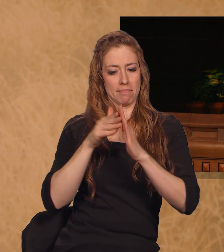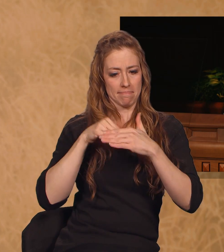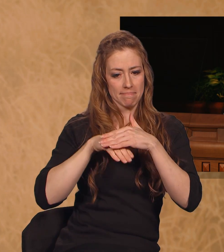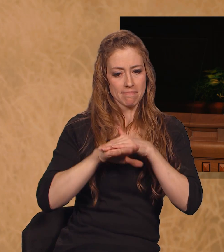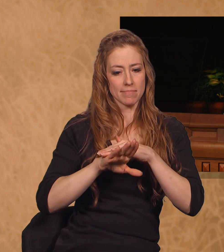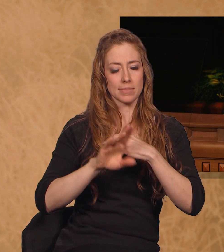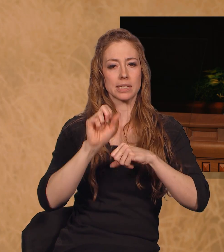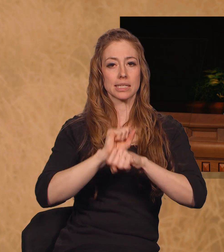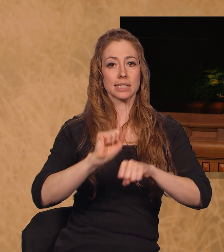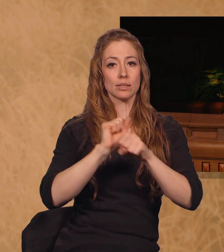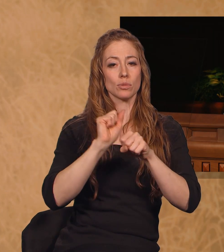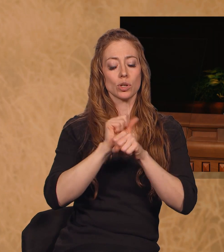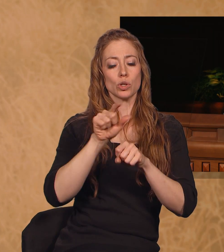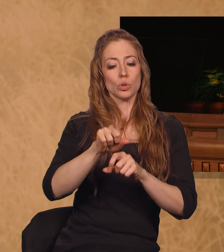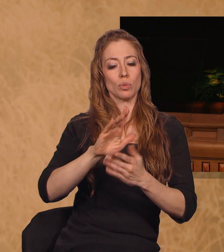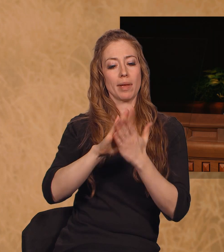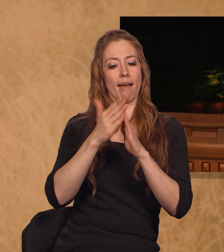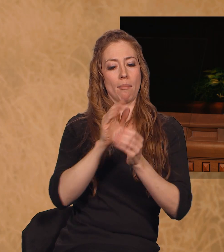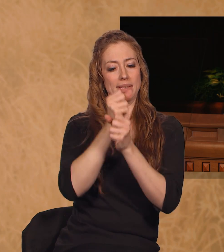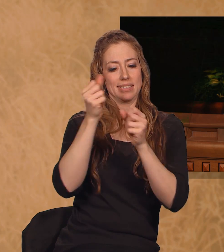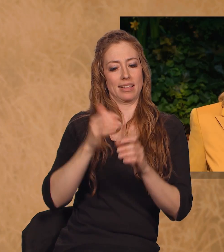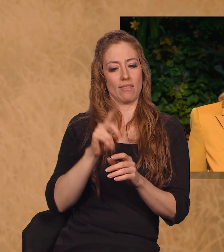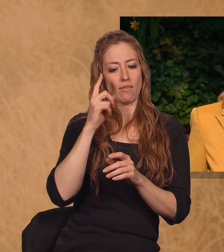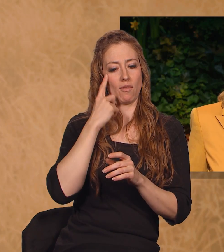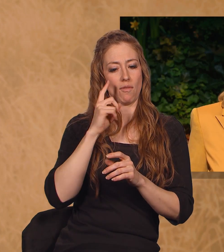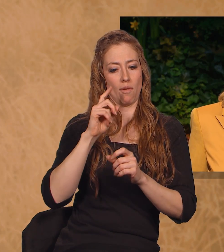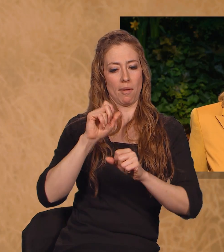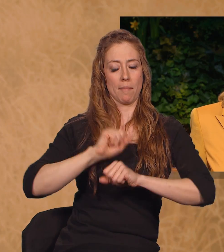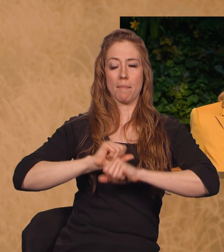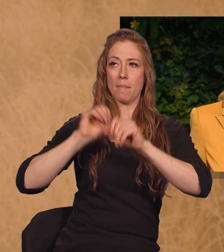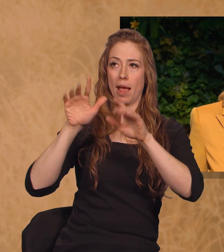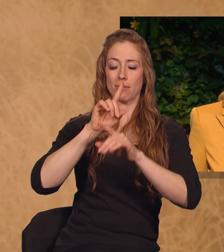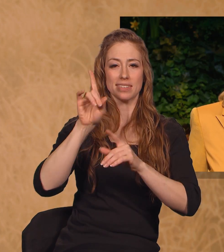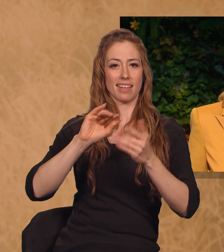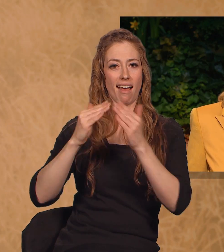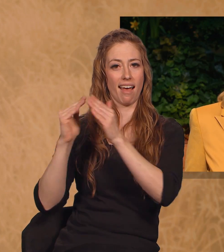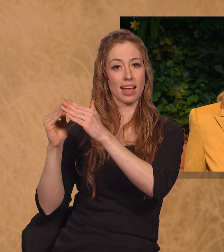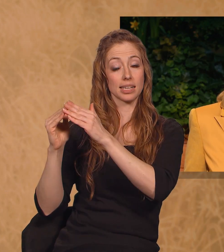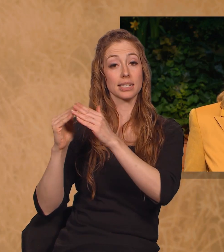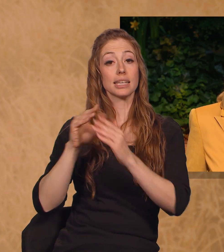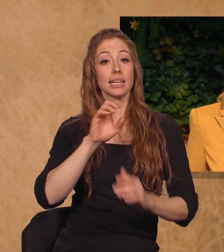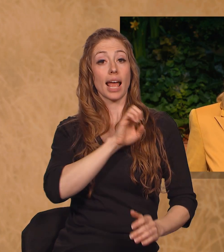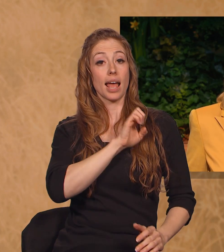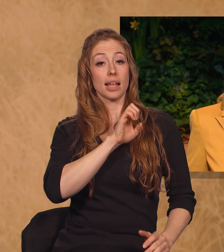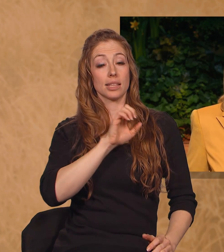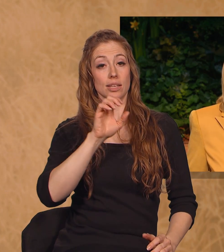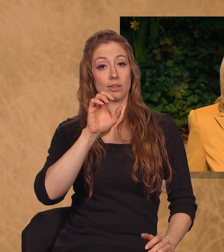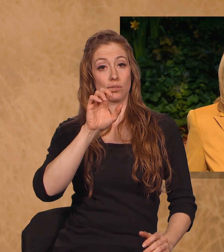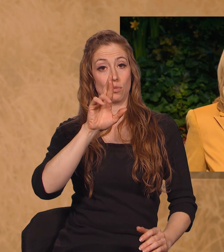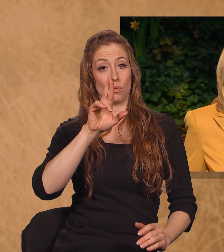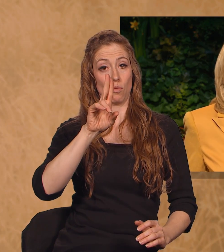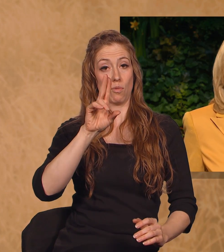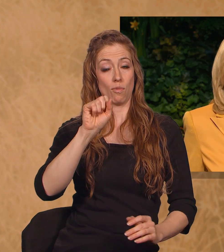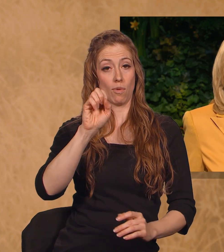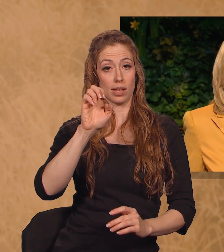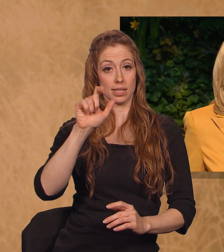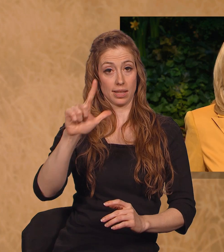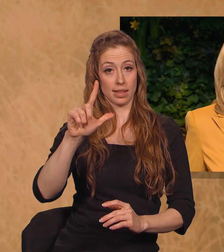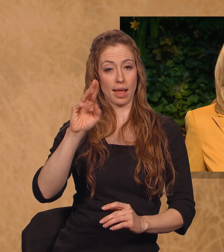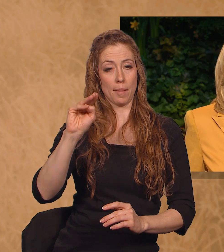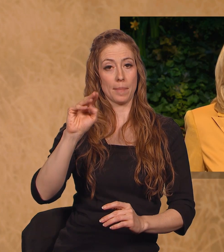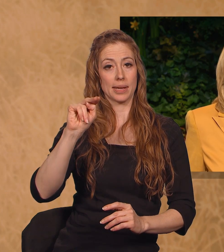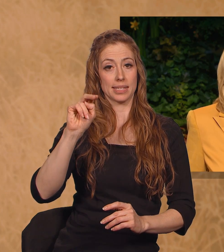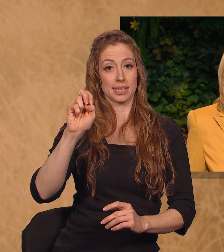saviors on Mount Zion. Elder Russell M. Nelson said of you, The influence of the young